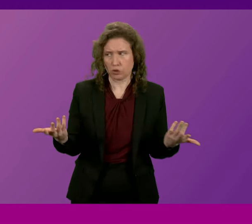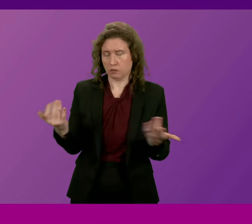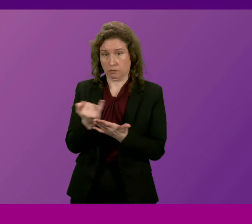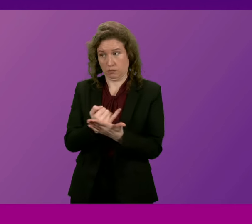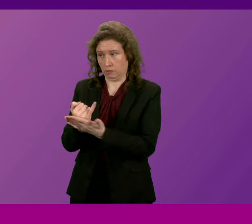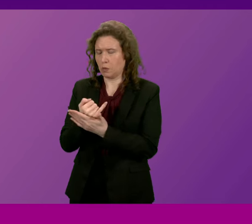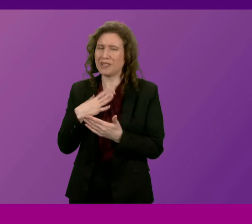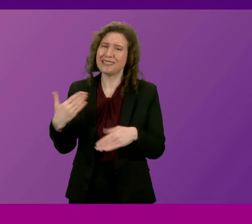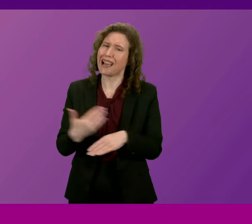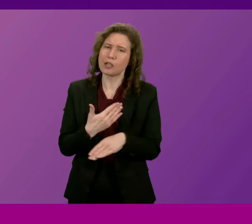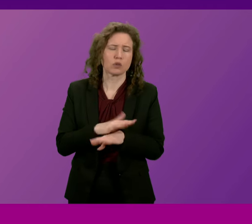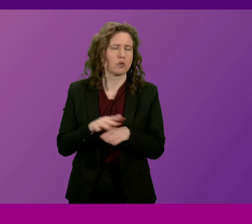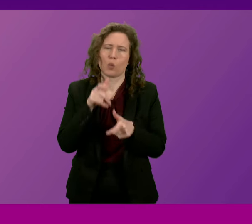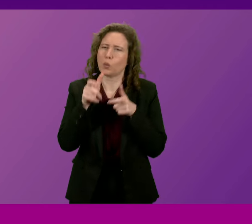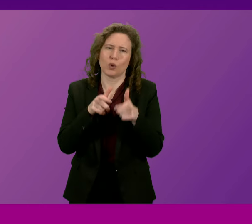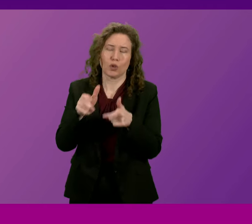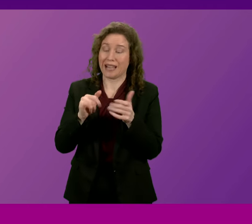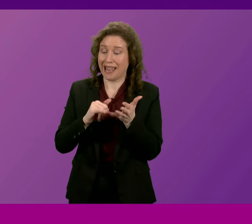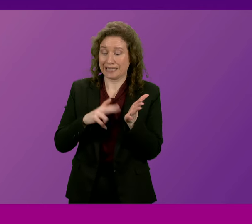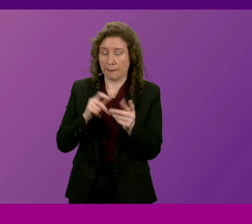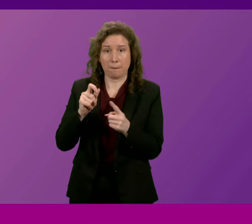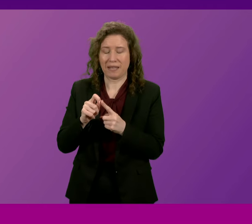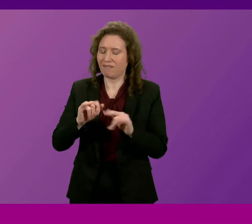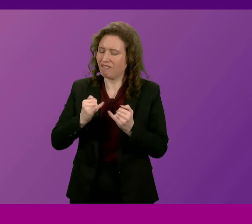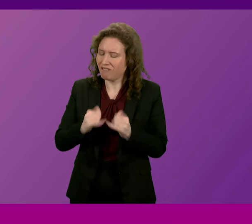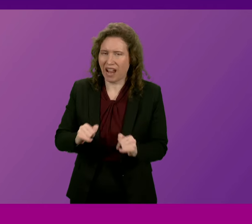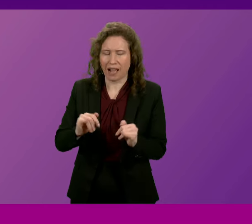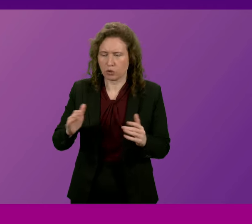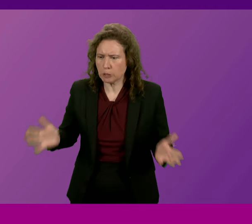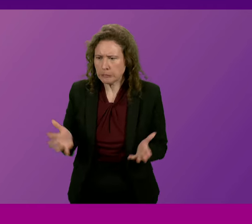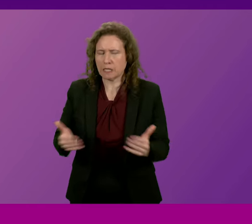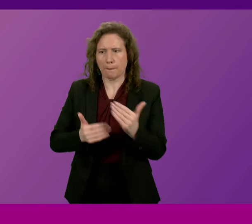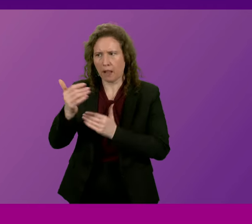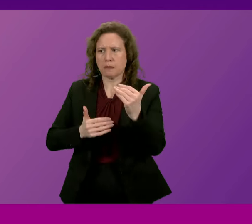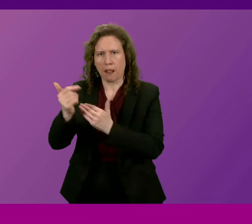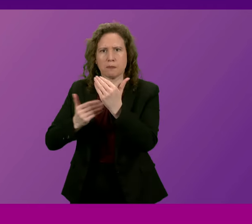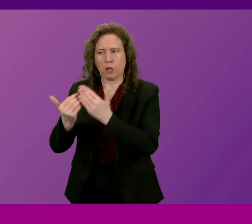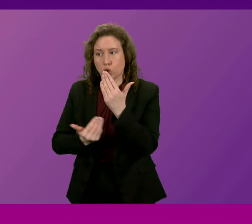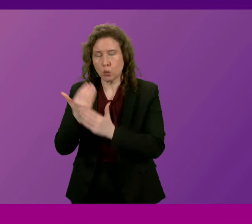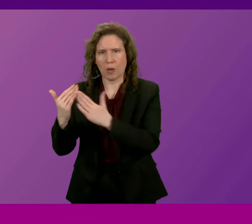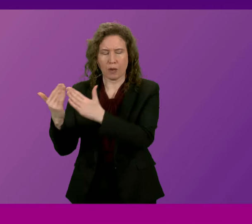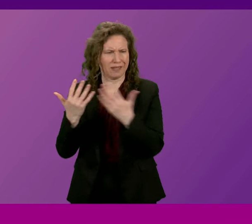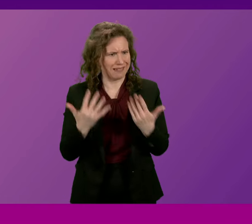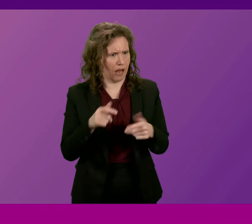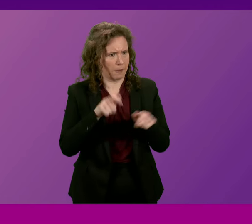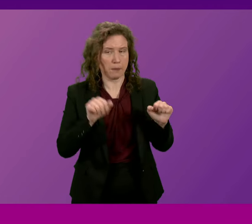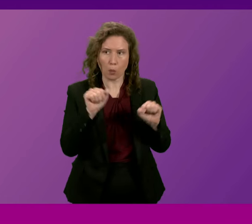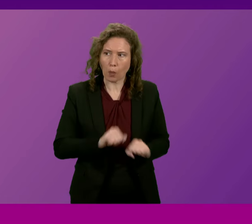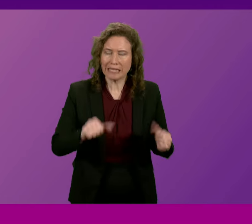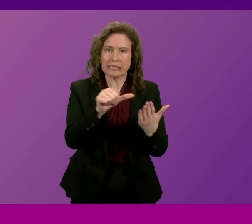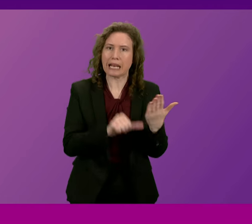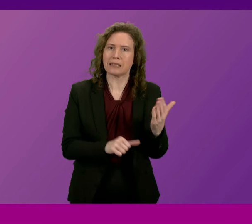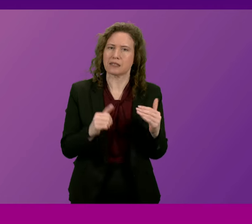not words. The SNP have failed to turbo-boost house-building and now have families stuck on accommodation waiting lists.